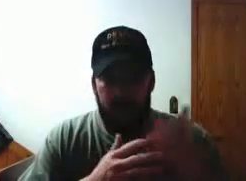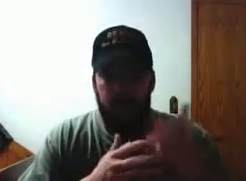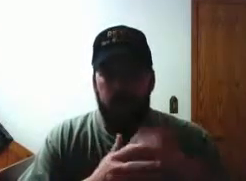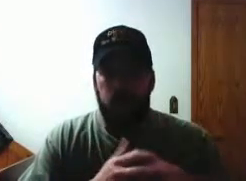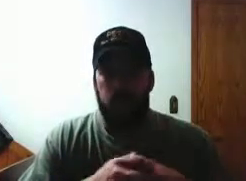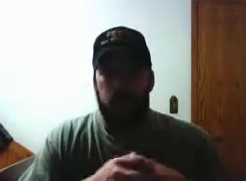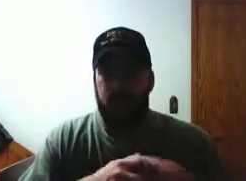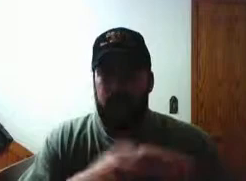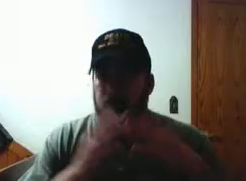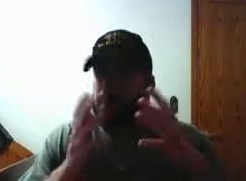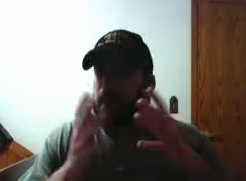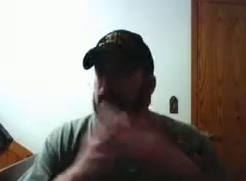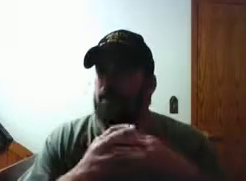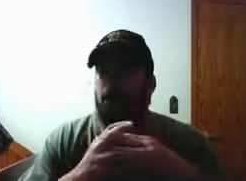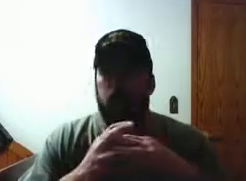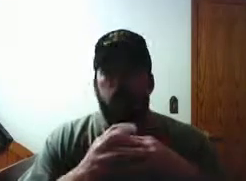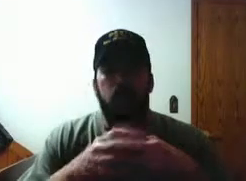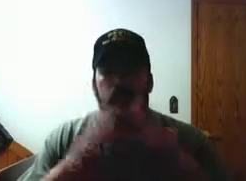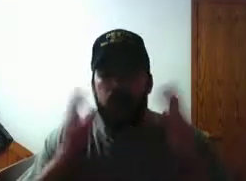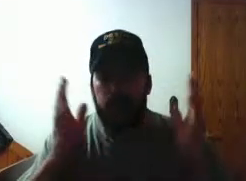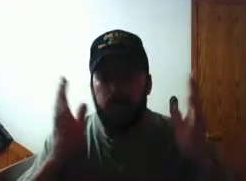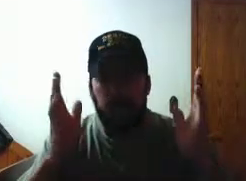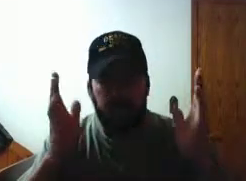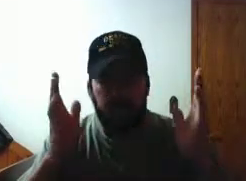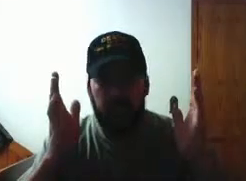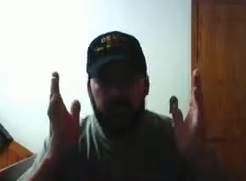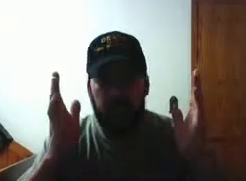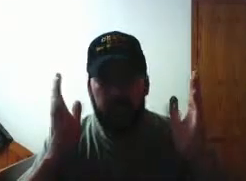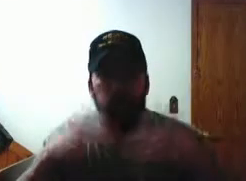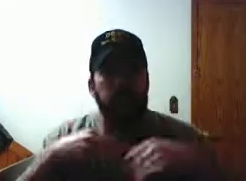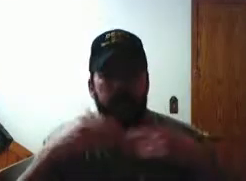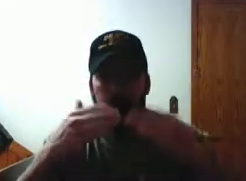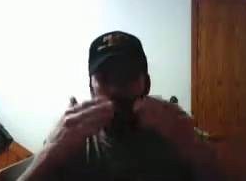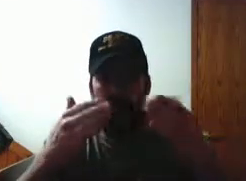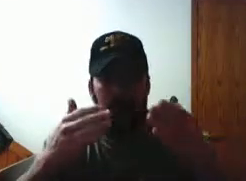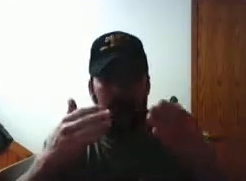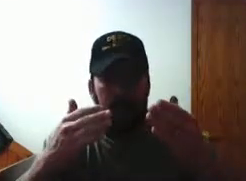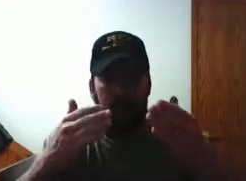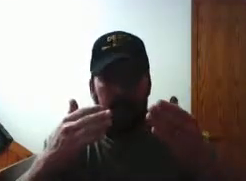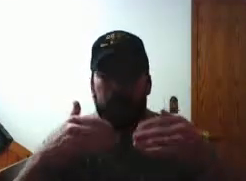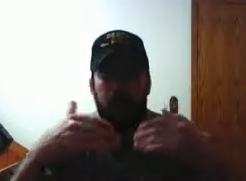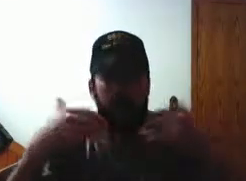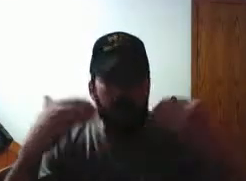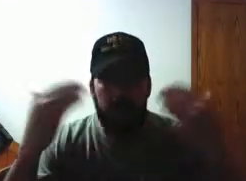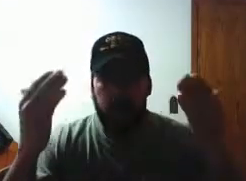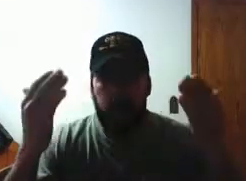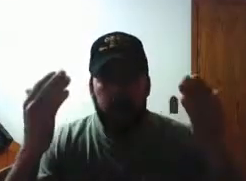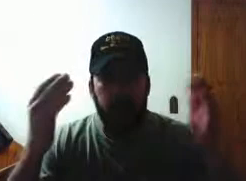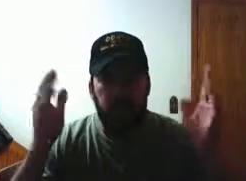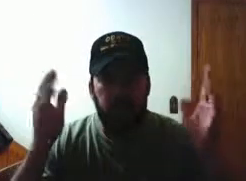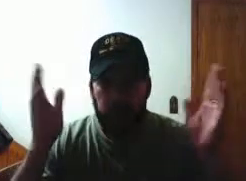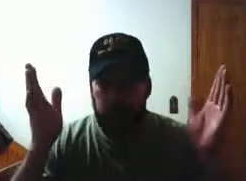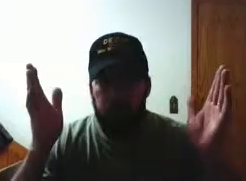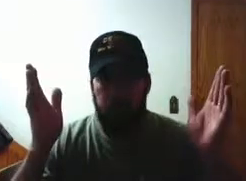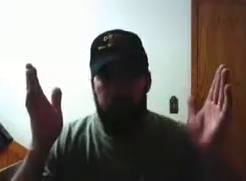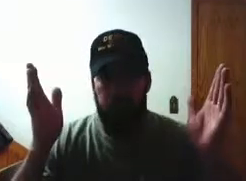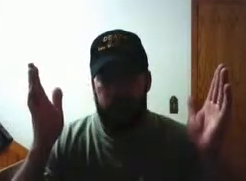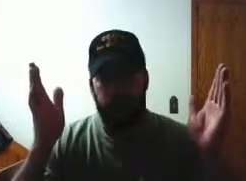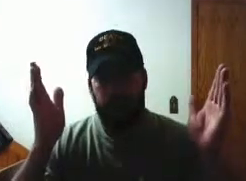bedroom where it sounds the best or whatever build me a friggin studio tell me where to go to and i'll make the videos in your studio other than that